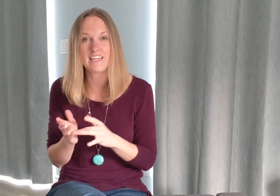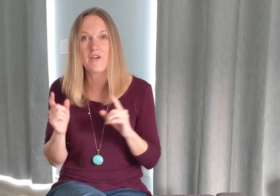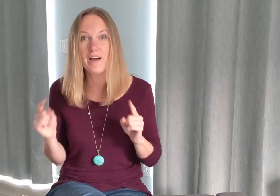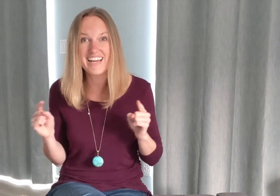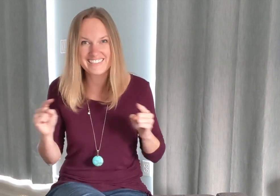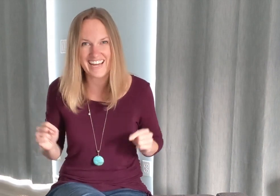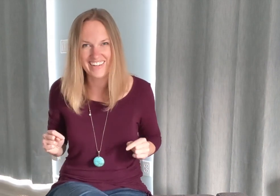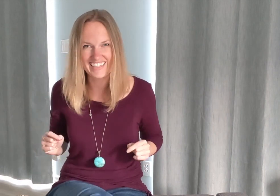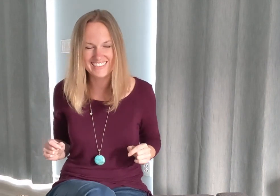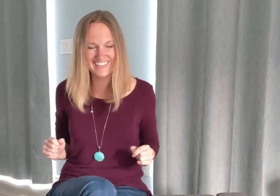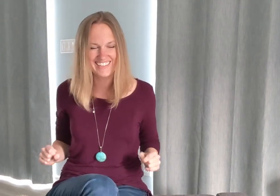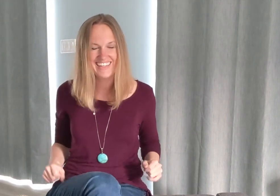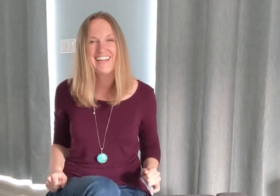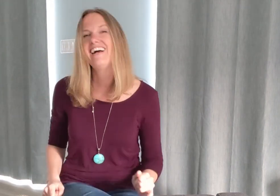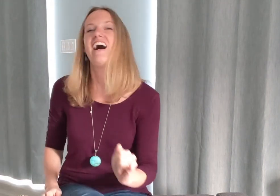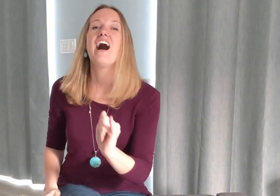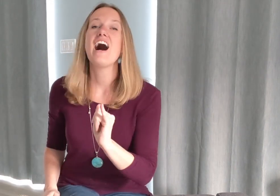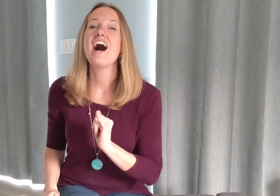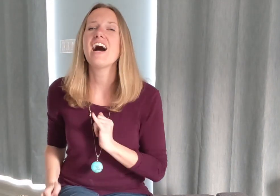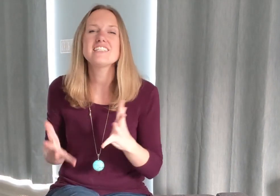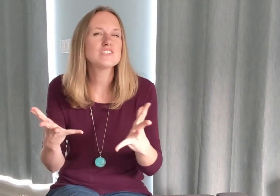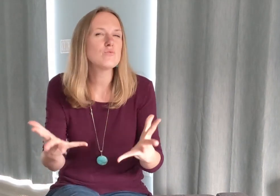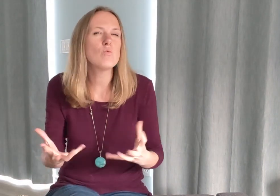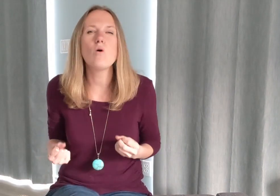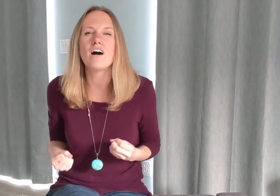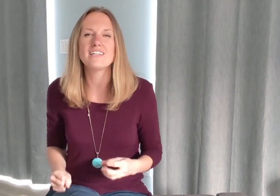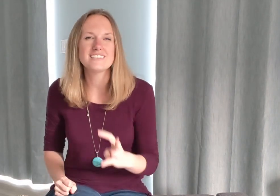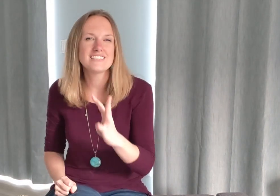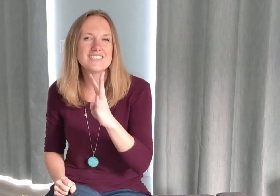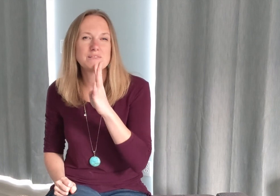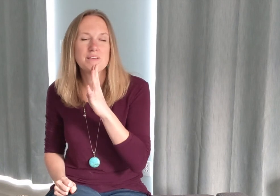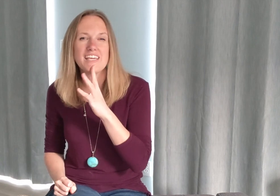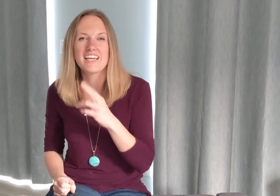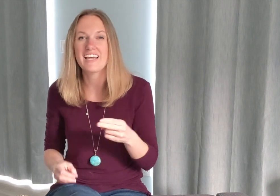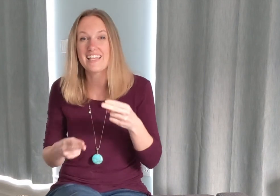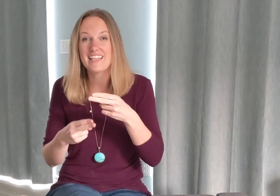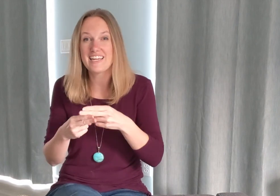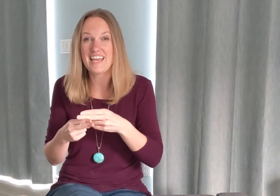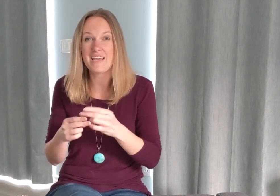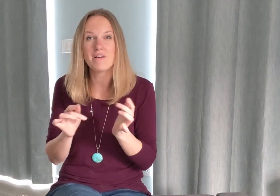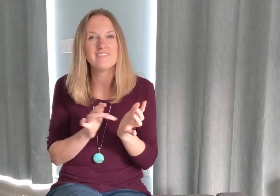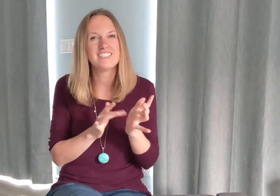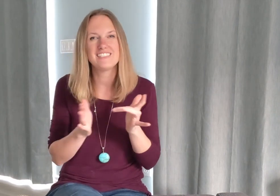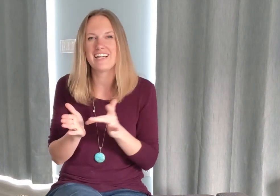Okay, one last time, guys i just want to speak the name of jesus